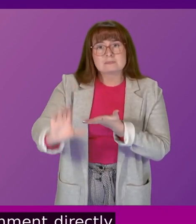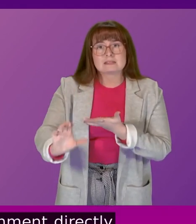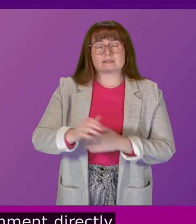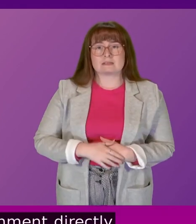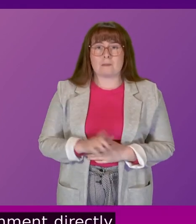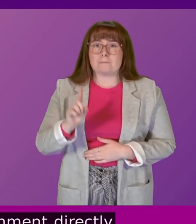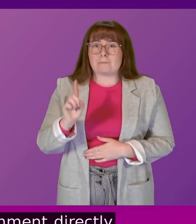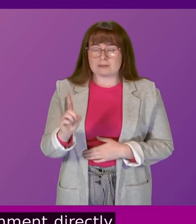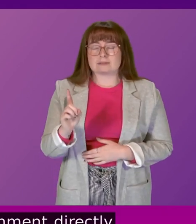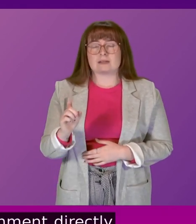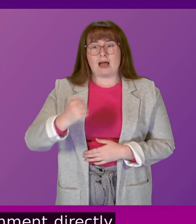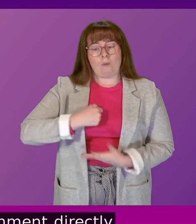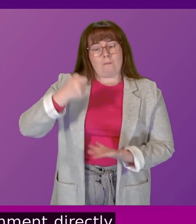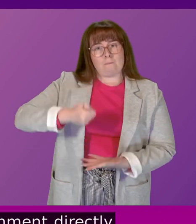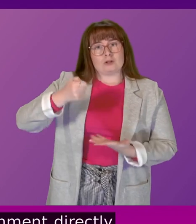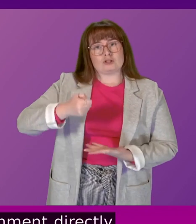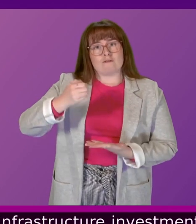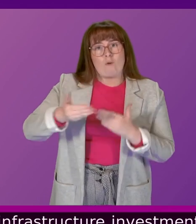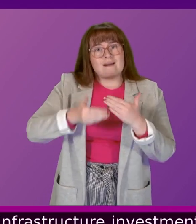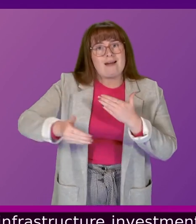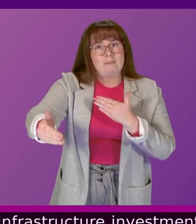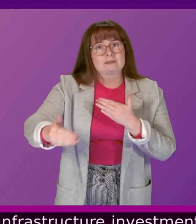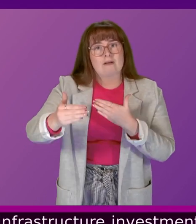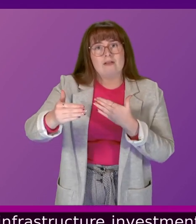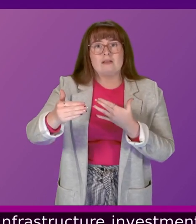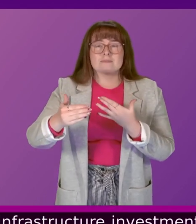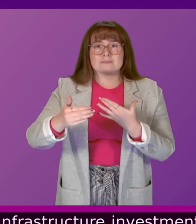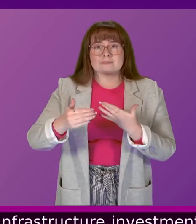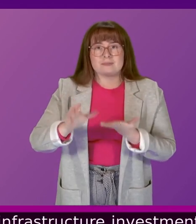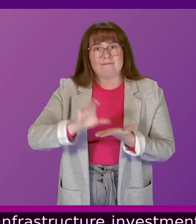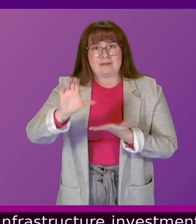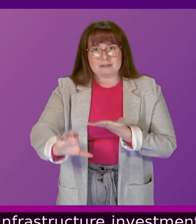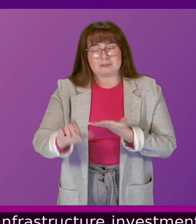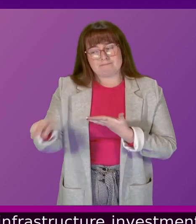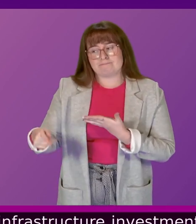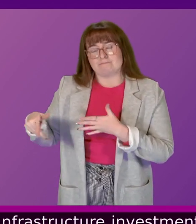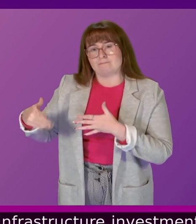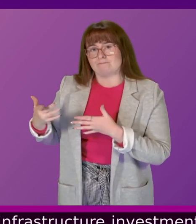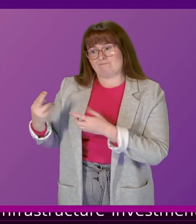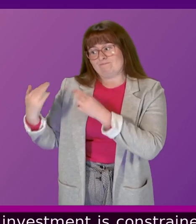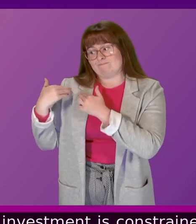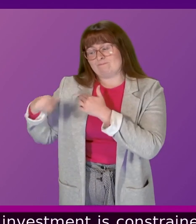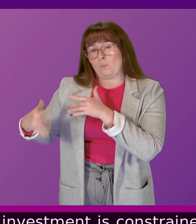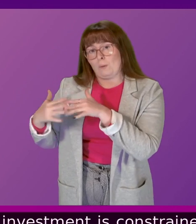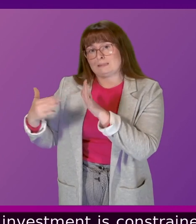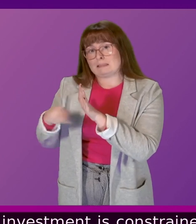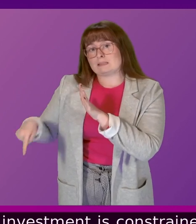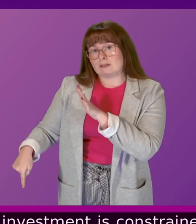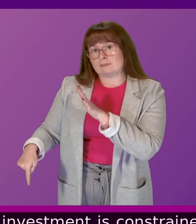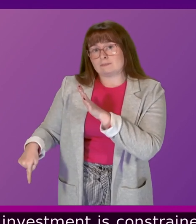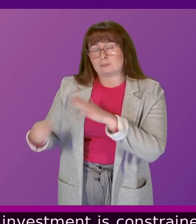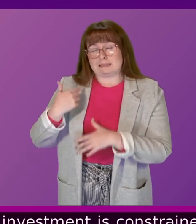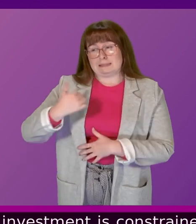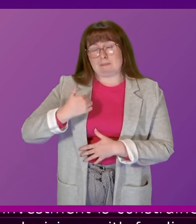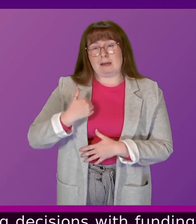However, our budget for capital investment is constrained by the UK Government spending decisions, with funding projected to fall in real